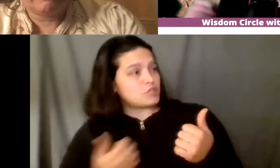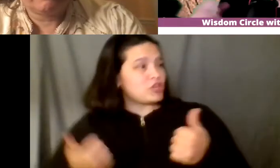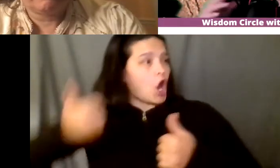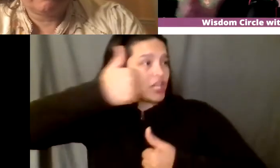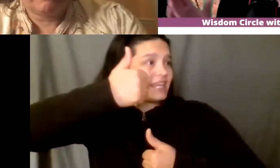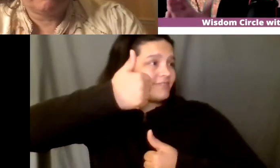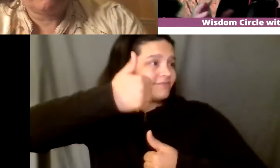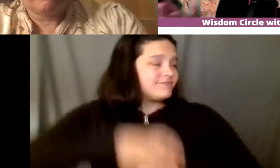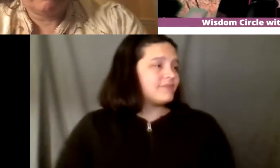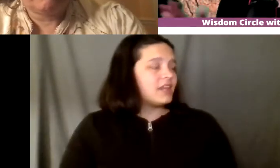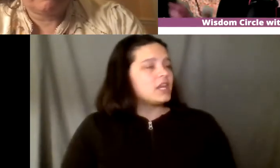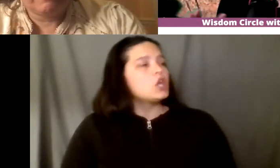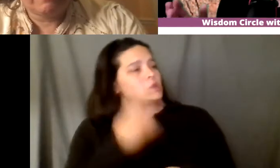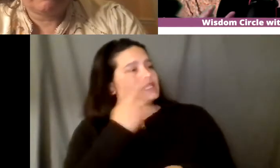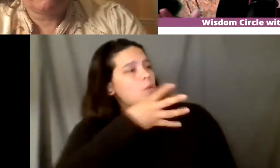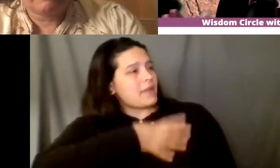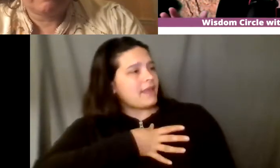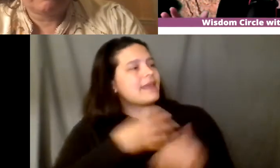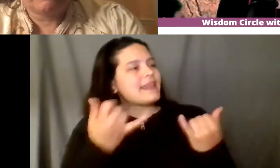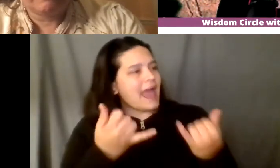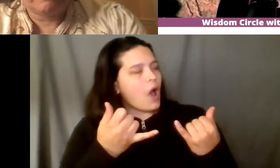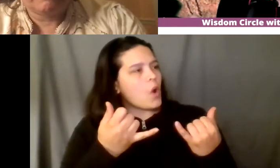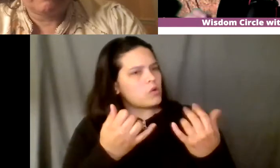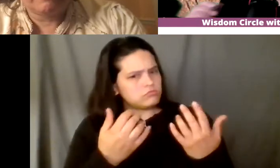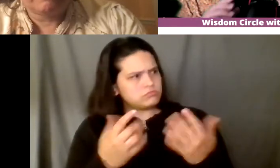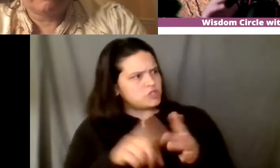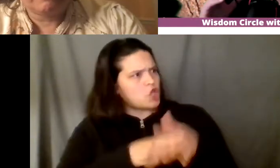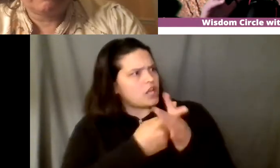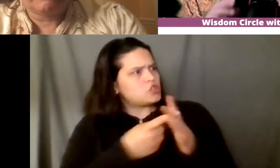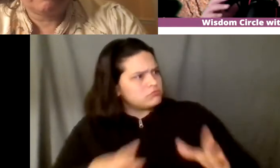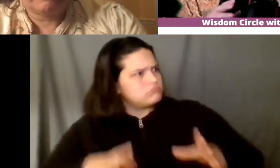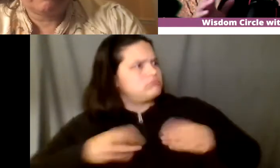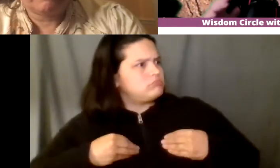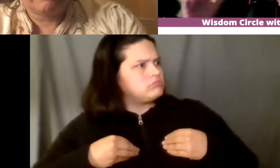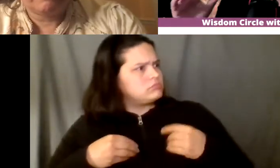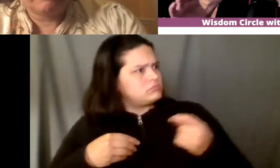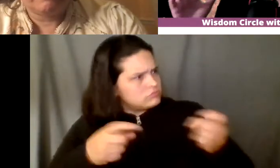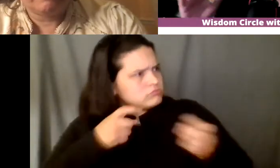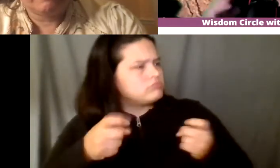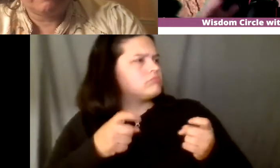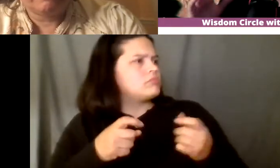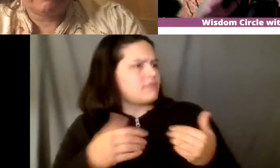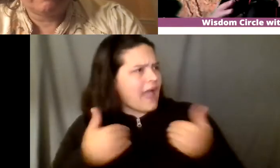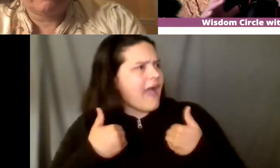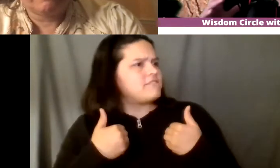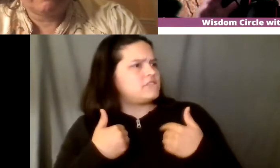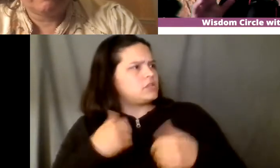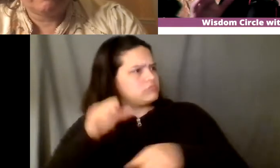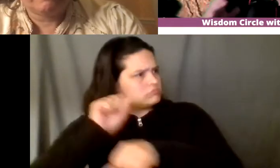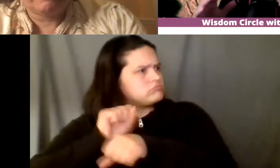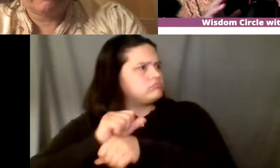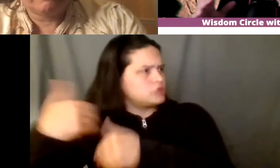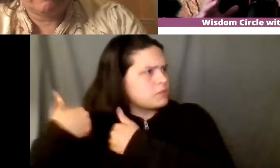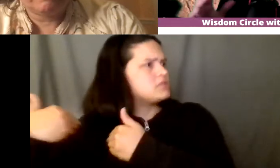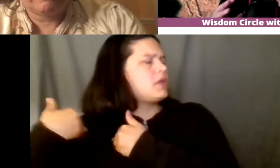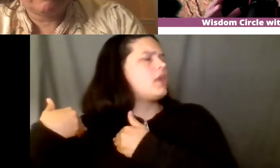the last thousand years have known as a man's role he said but we we have to have these women continue to come in not only